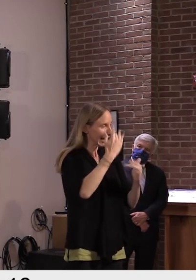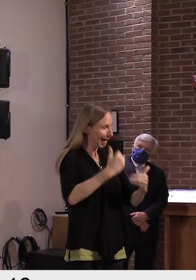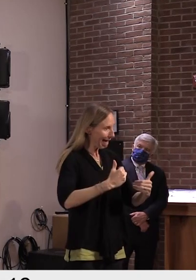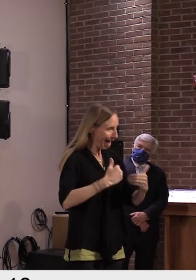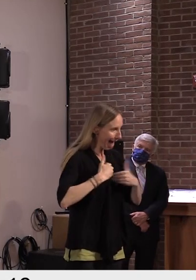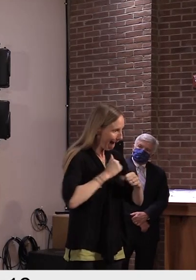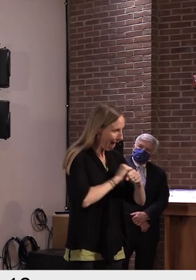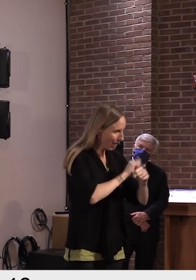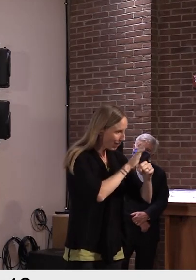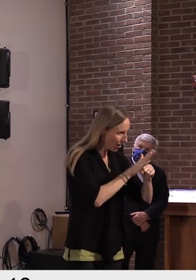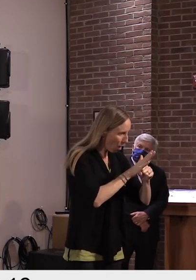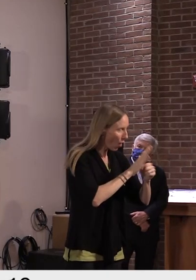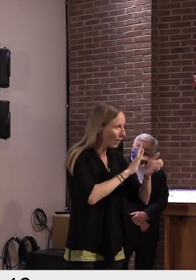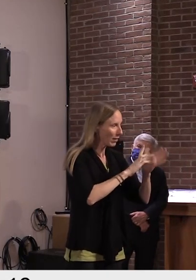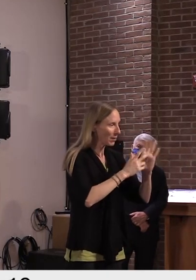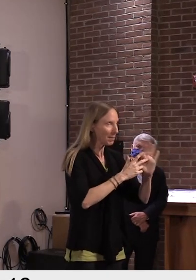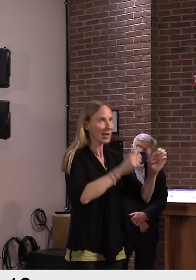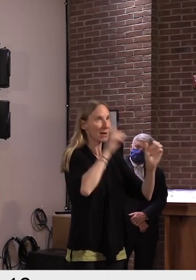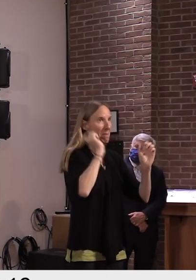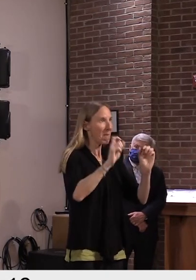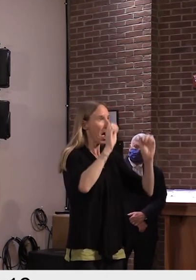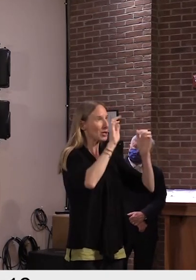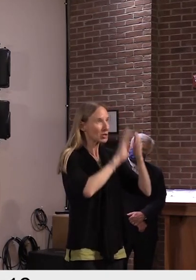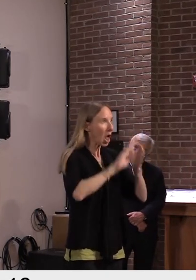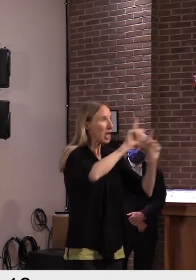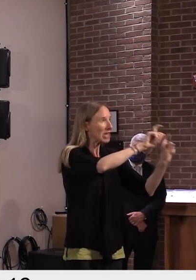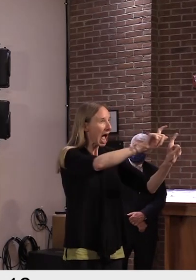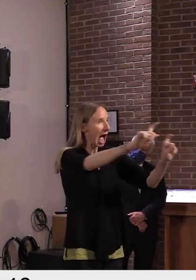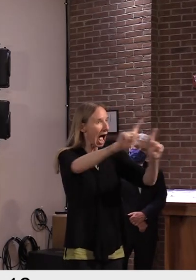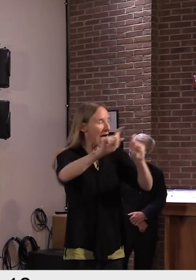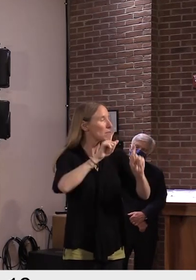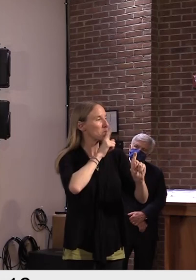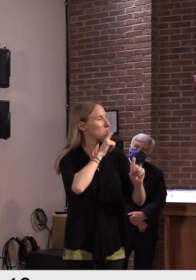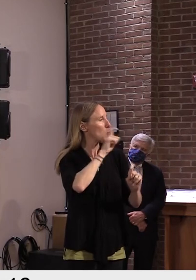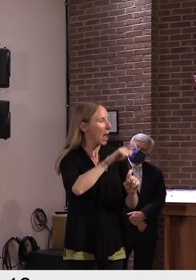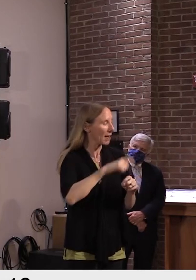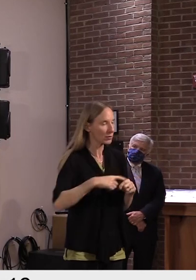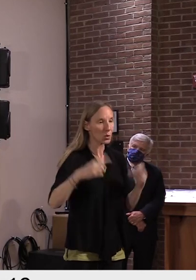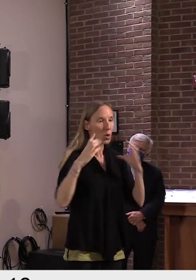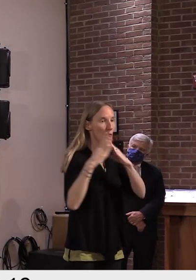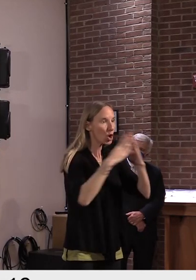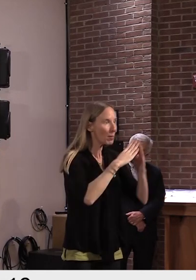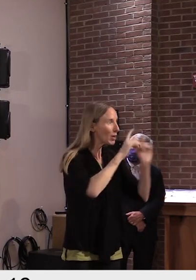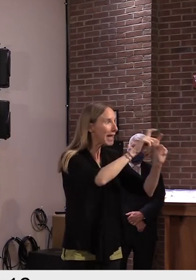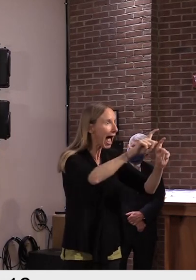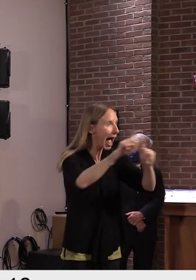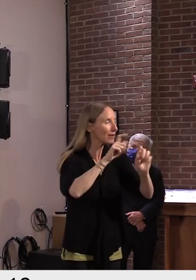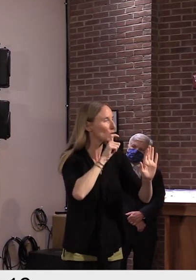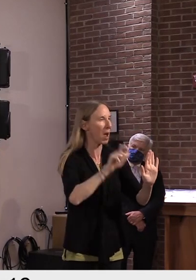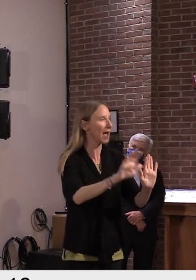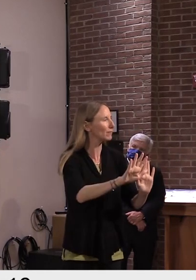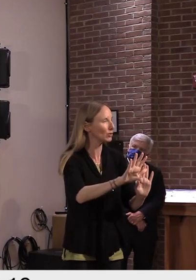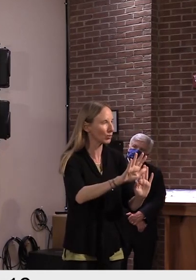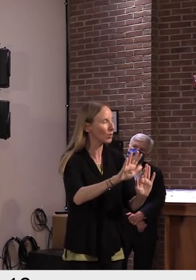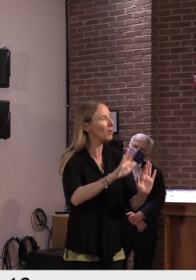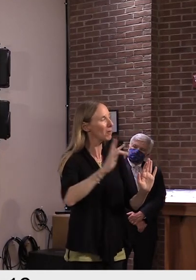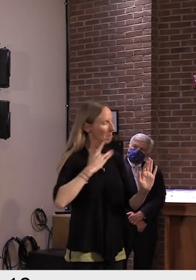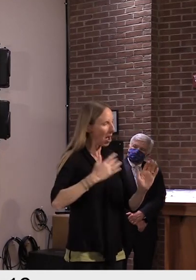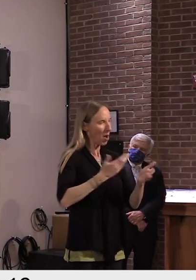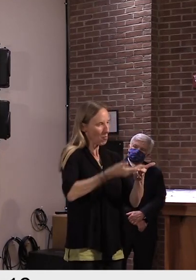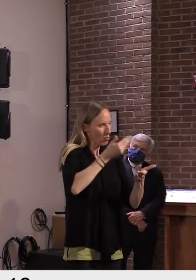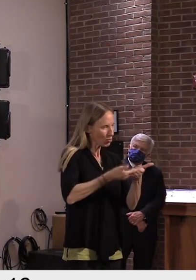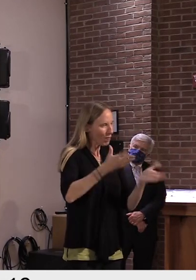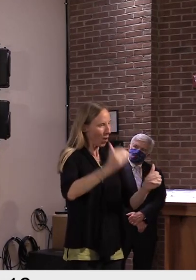motion a large college-wide testing effort or community-wide testing. We'll use our proven method of contact